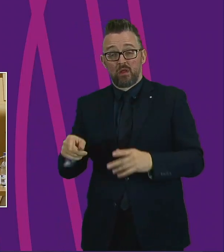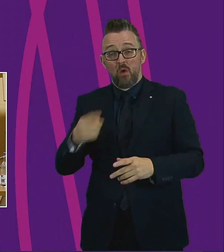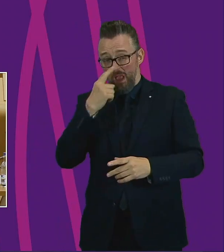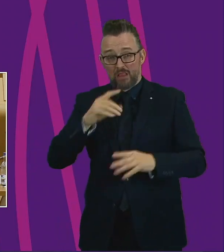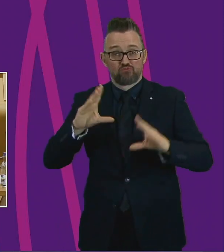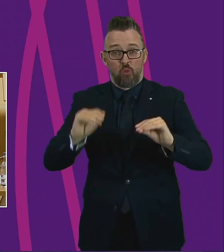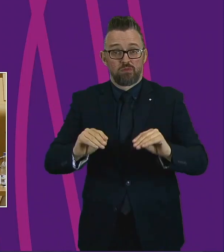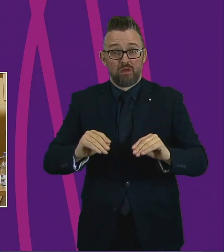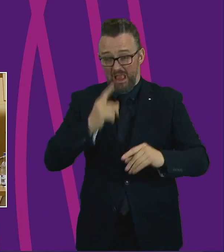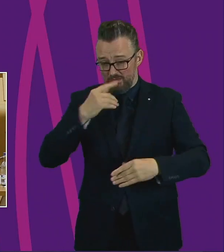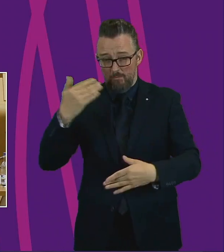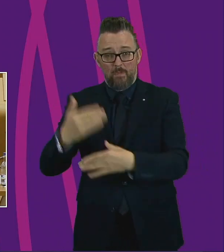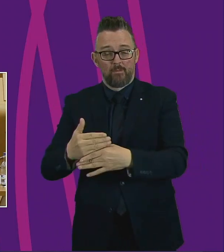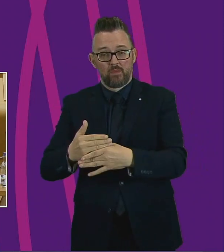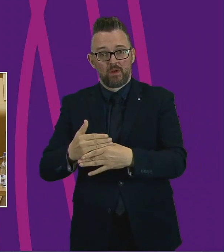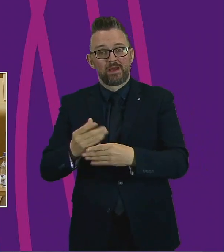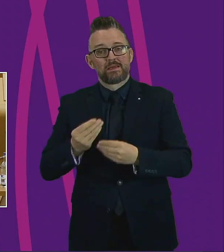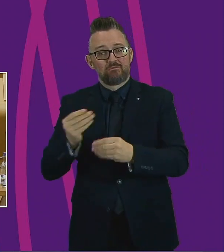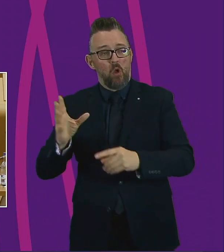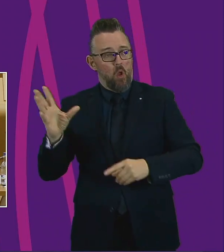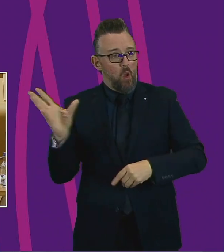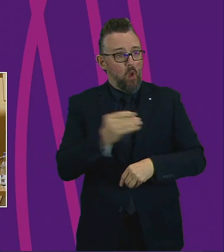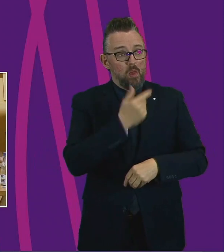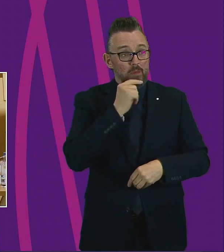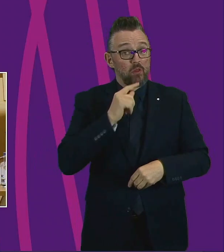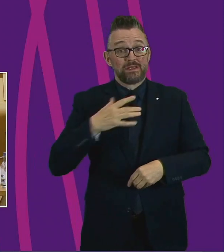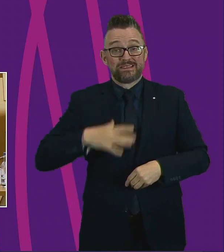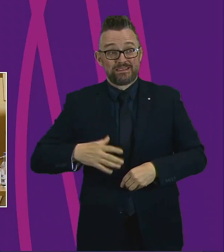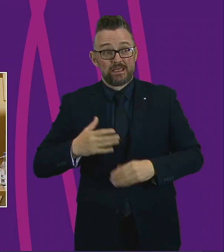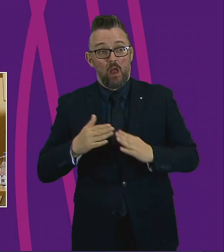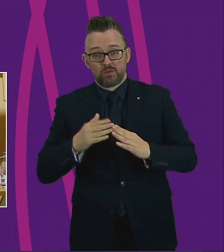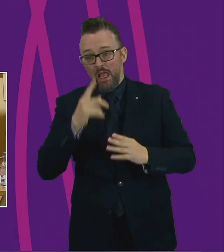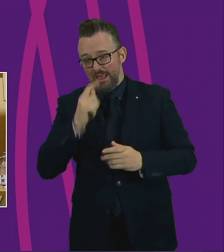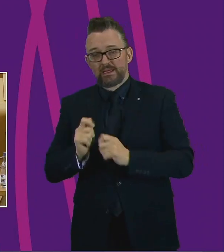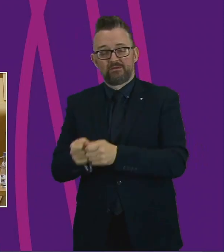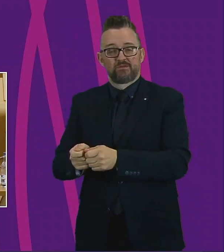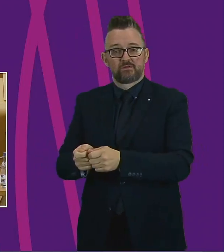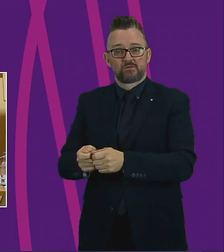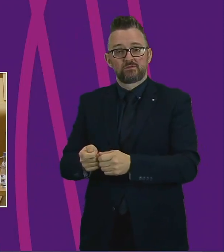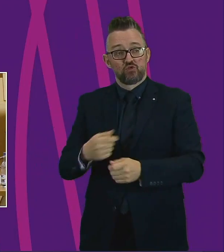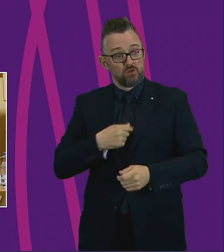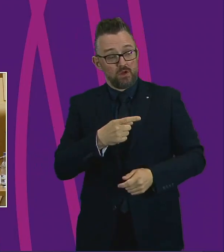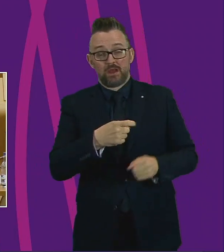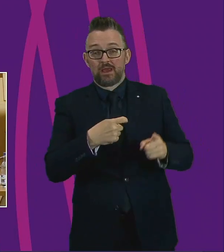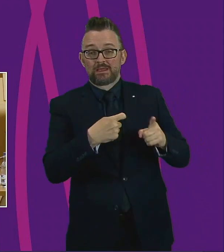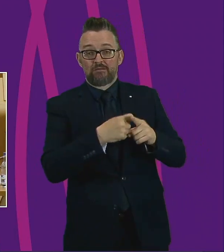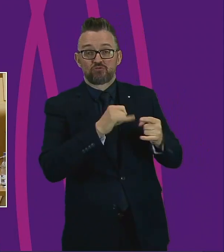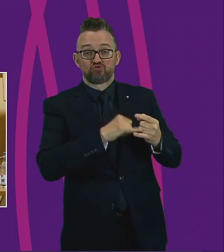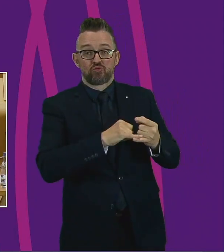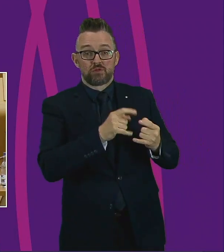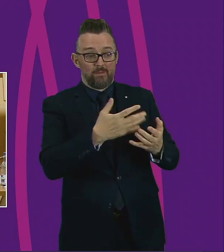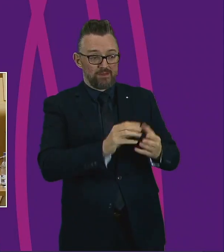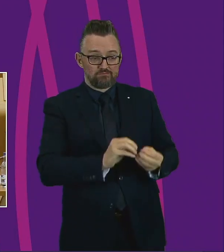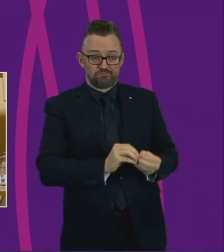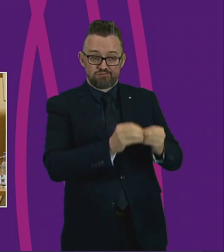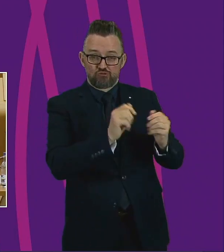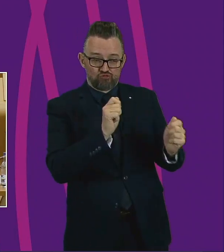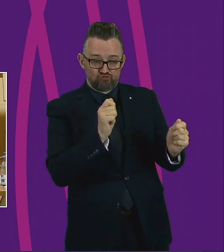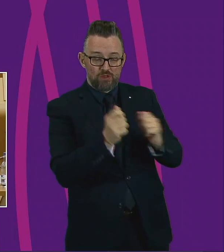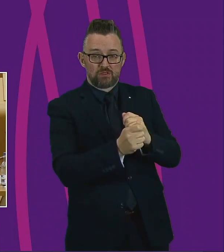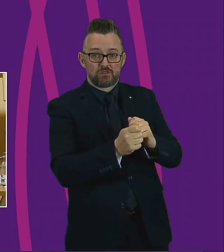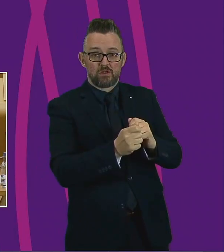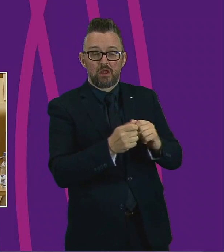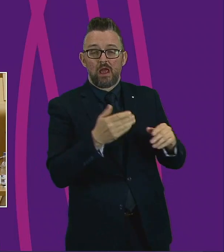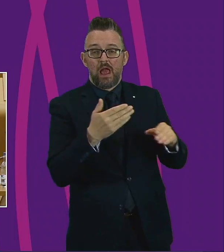accommodation for everyone who needs it. So I was glad to see Kevin Stewart reform the Homelessness and Rough Sleeping